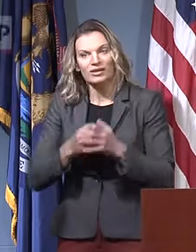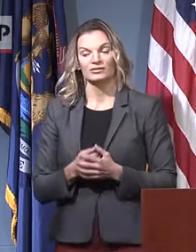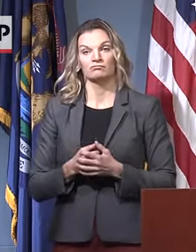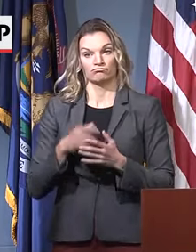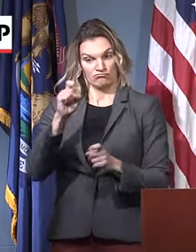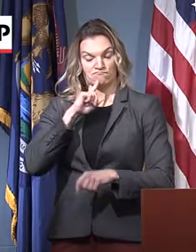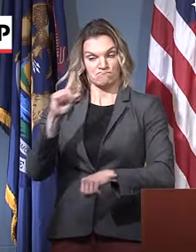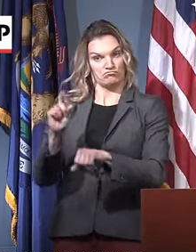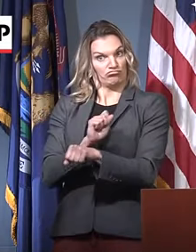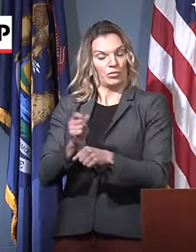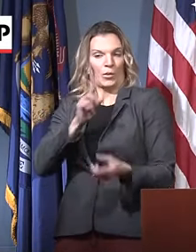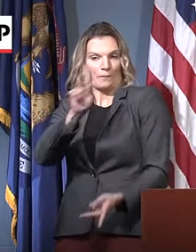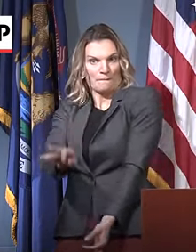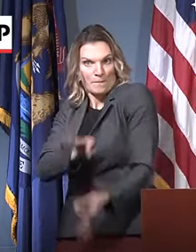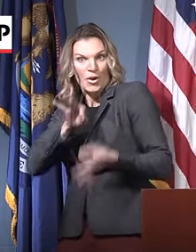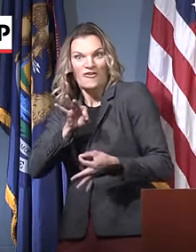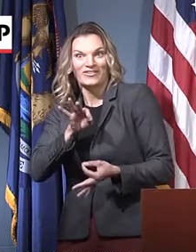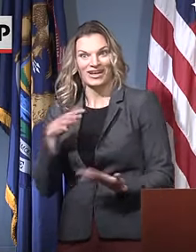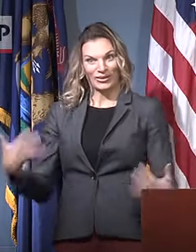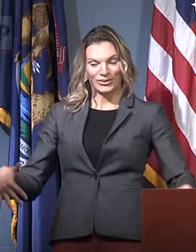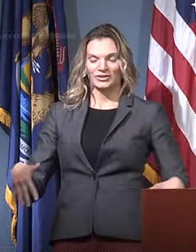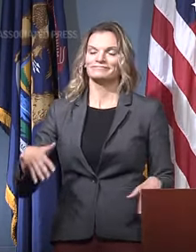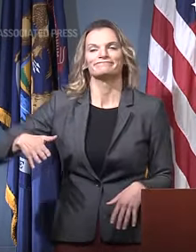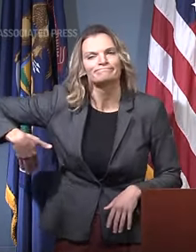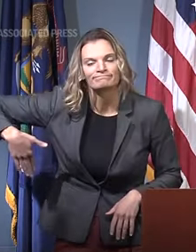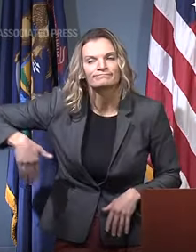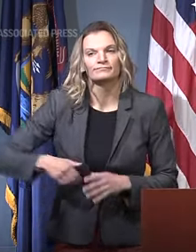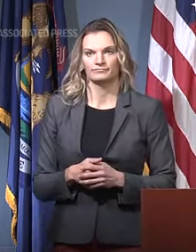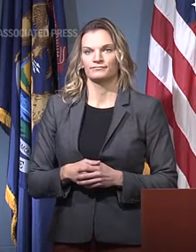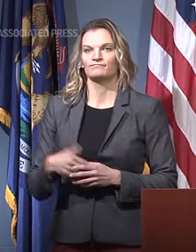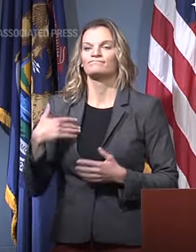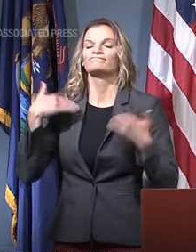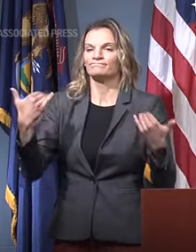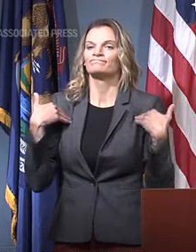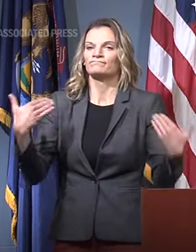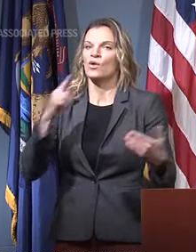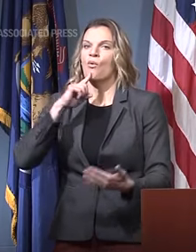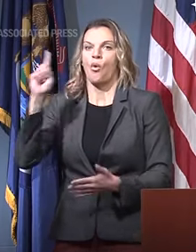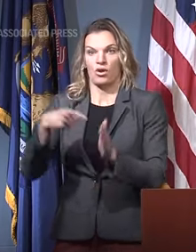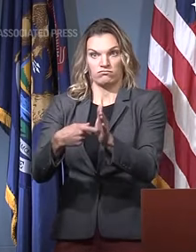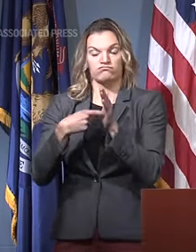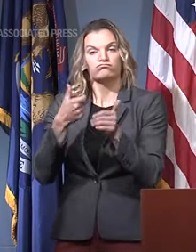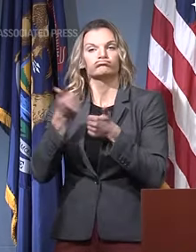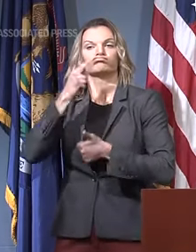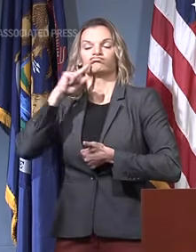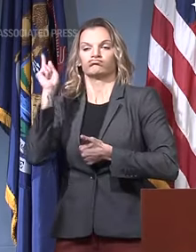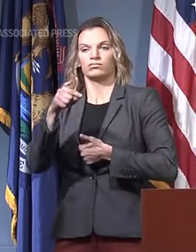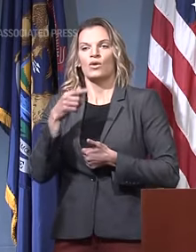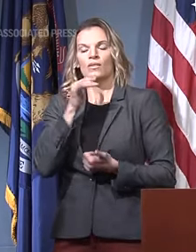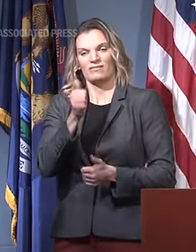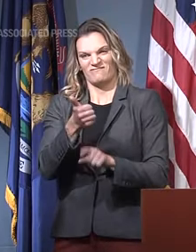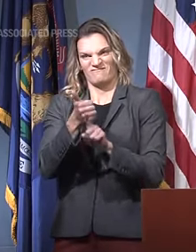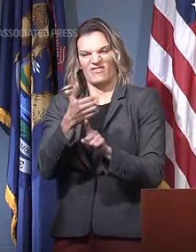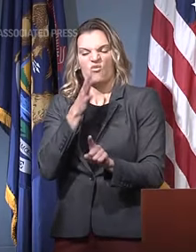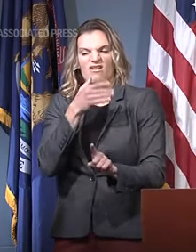Today I signed an executive order to create the Black Leadership Advisory Council of Michigan, which I will work closely with to develop